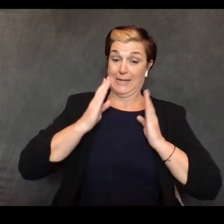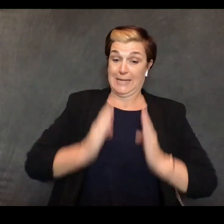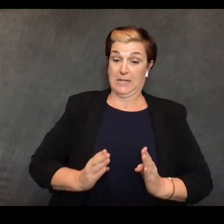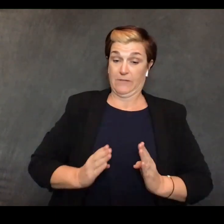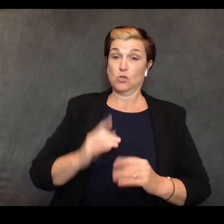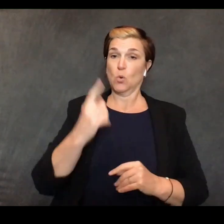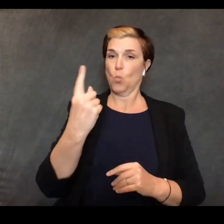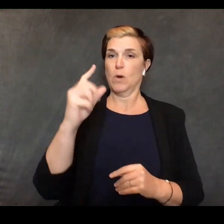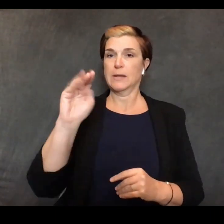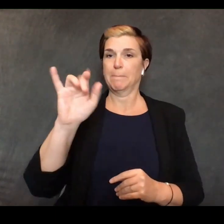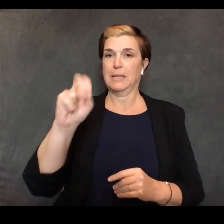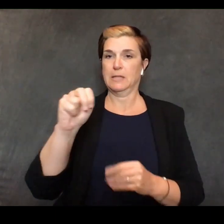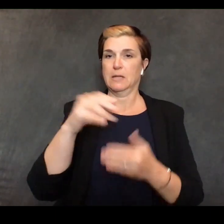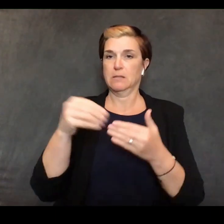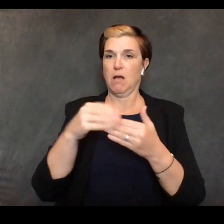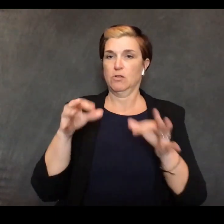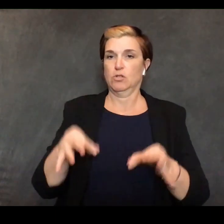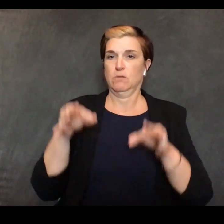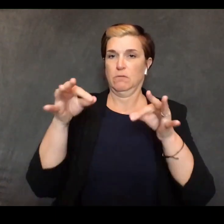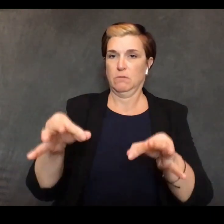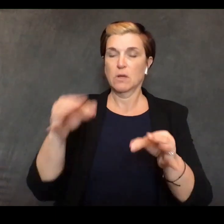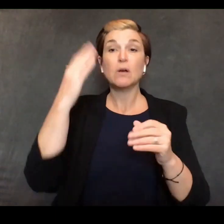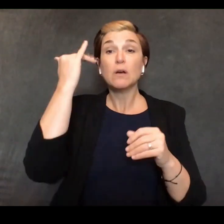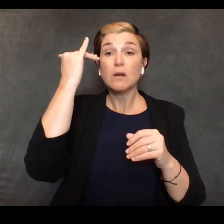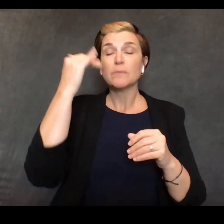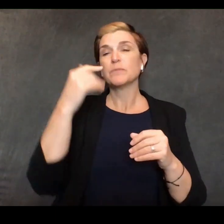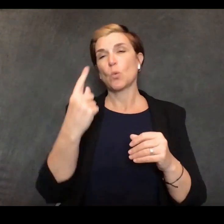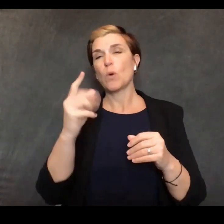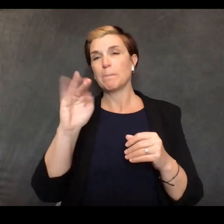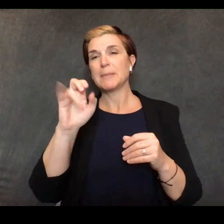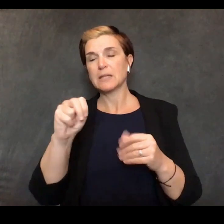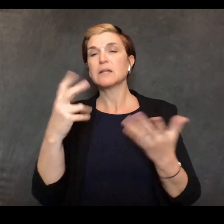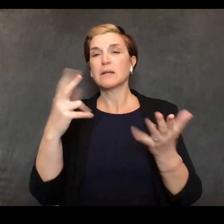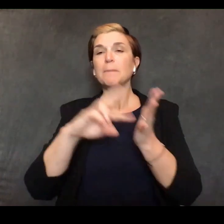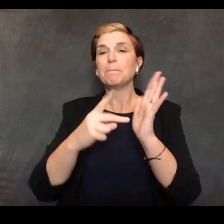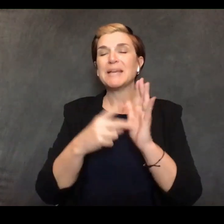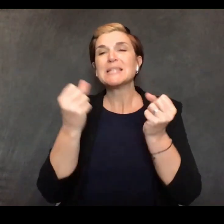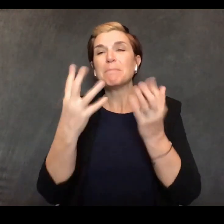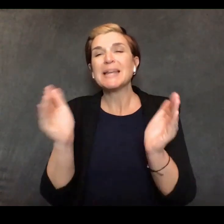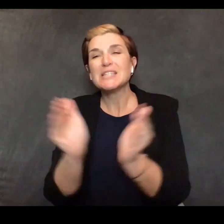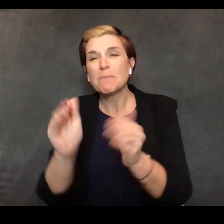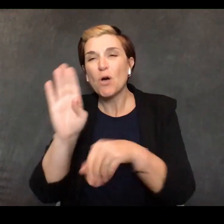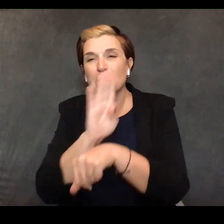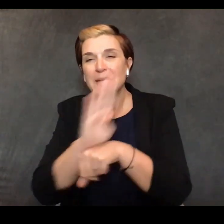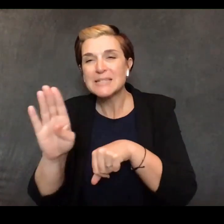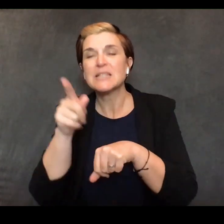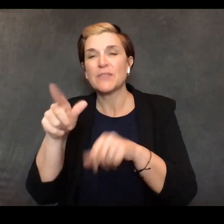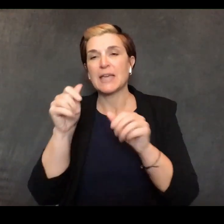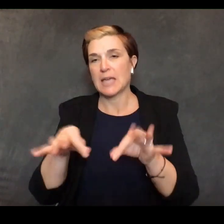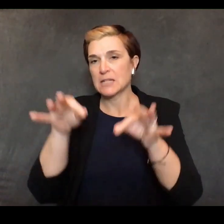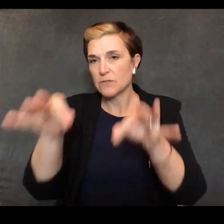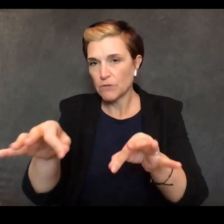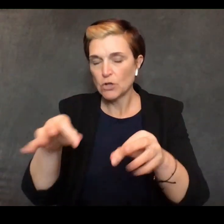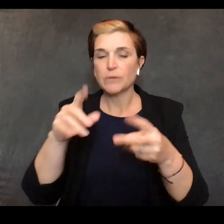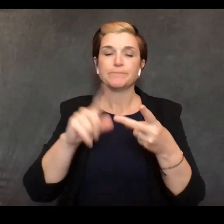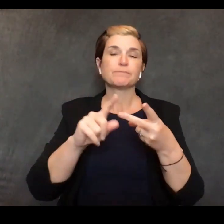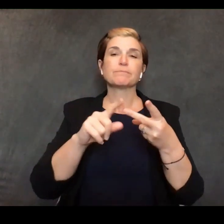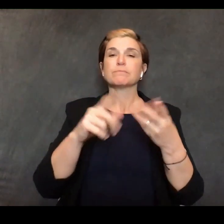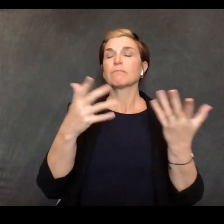covers lots of pass throughs and small businesses and ten million dollars to corporations interest free and penalty